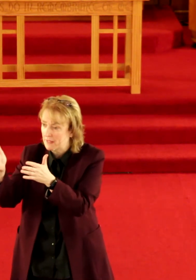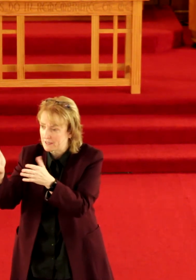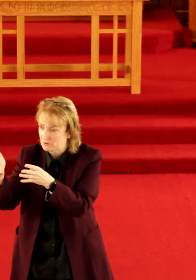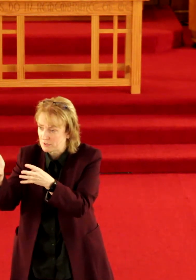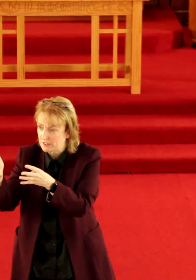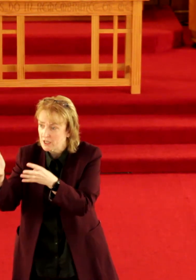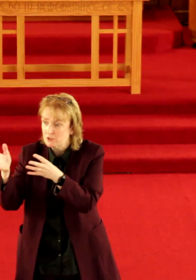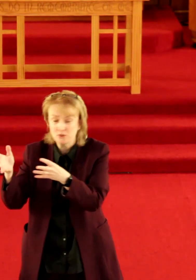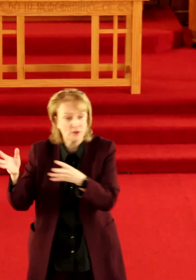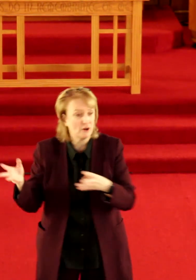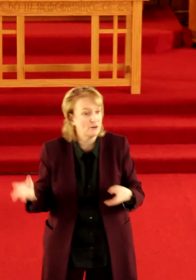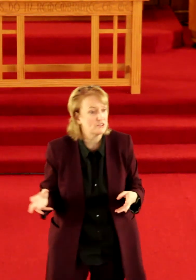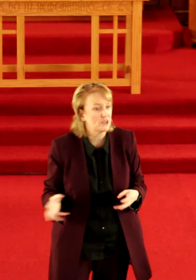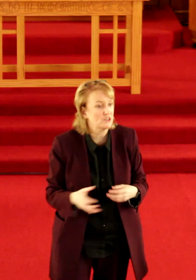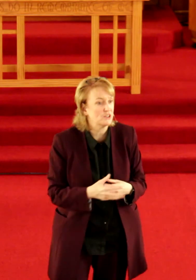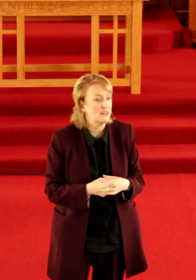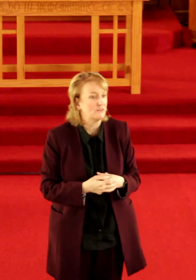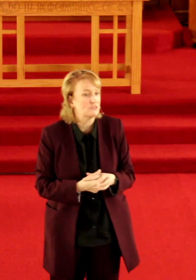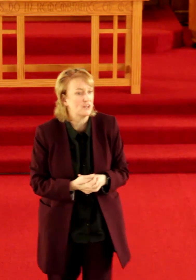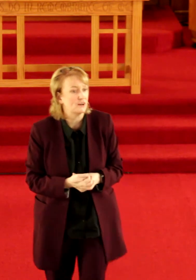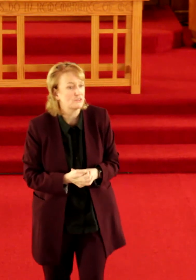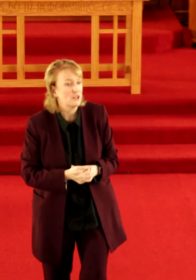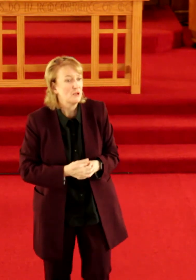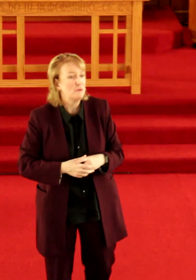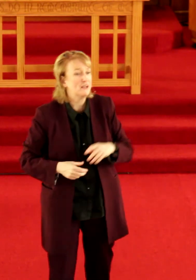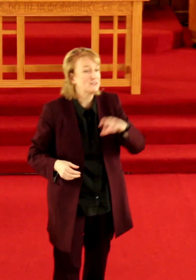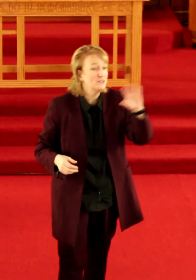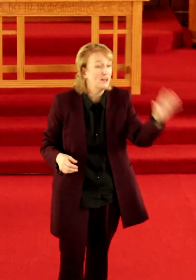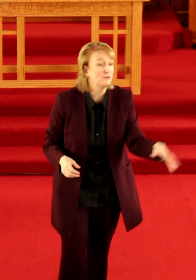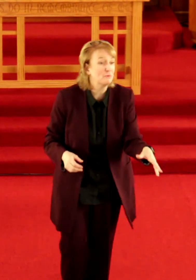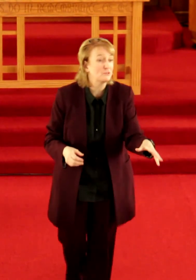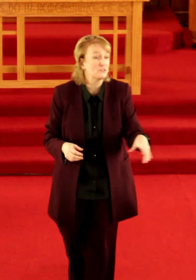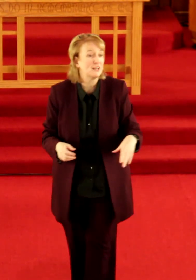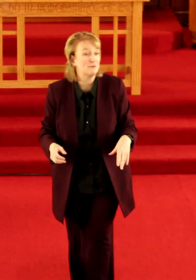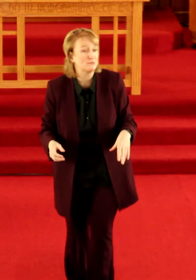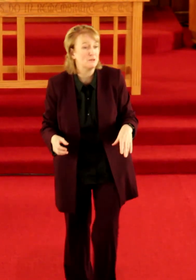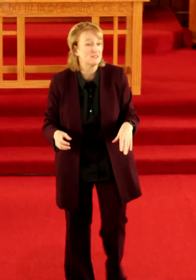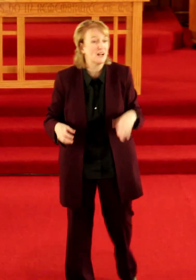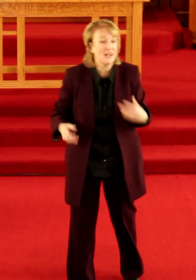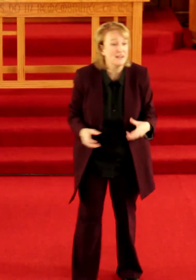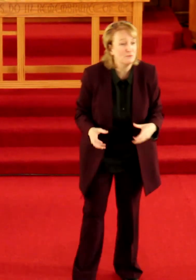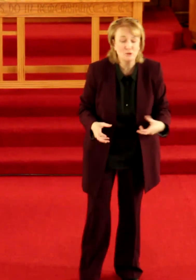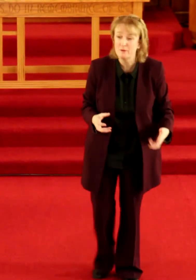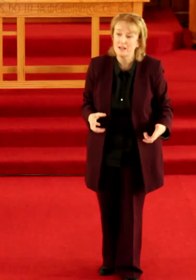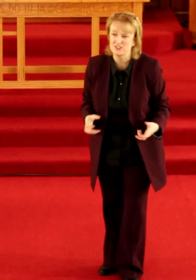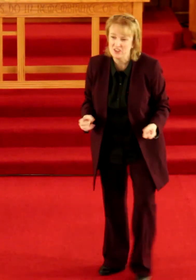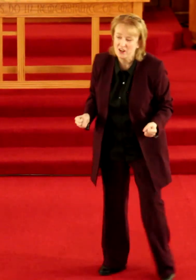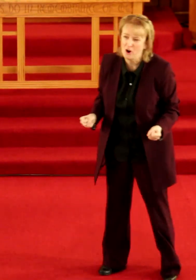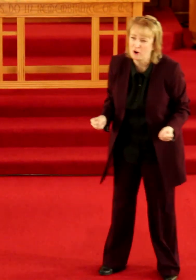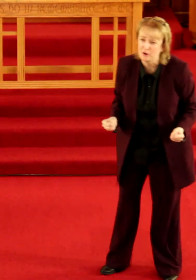last week during our discussion downstairs because another person came up to me and said I hate it when you make us think hard